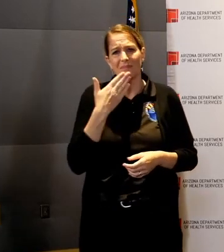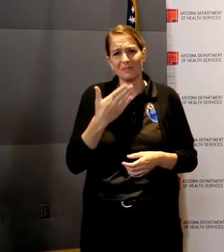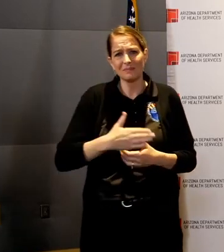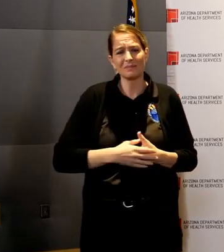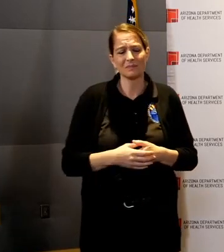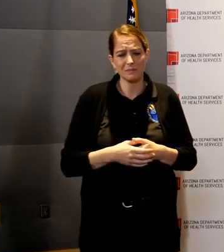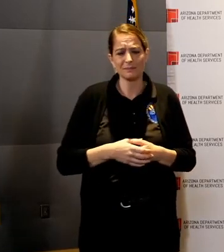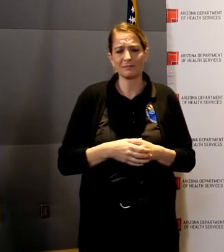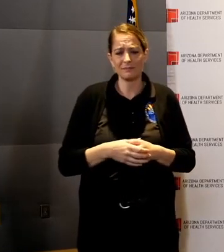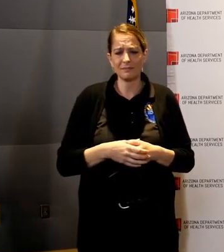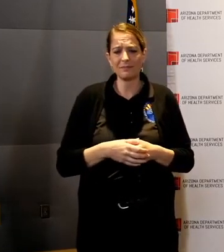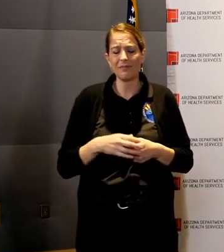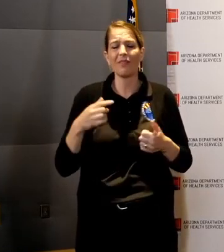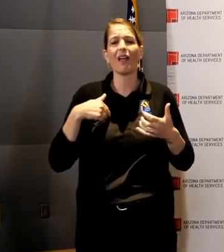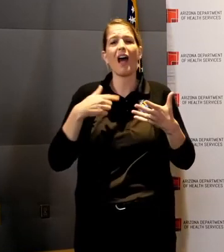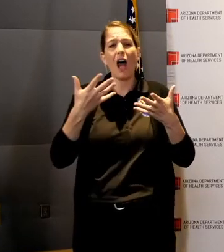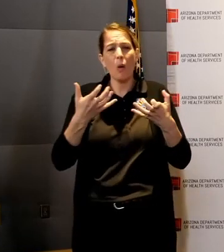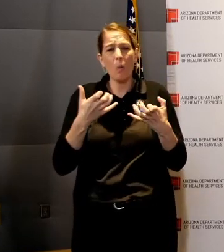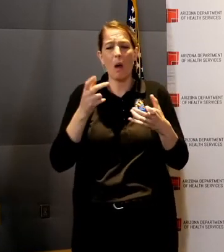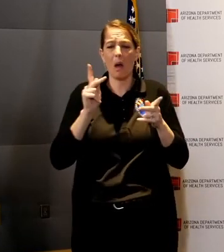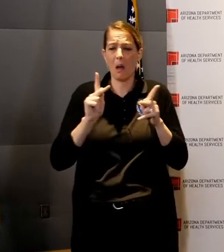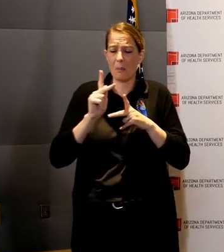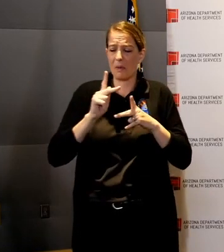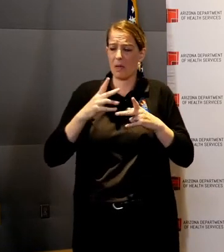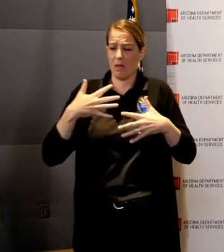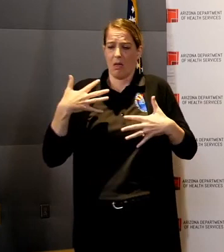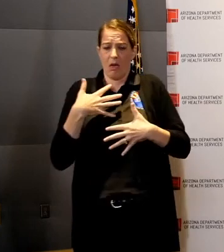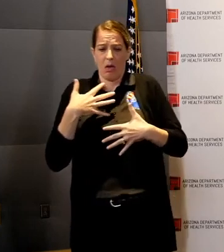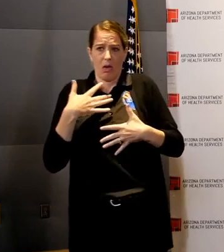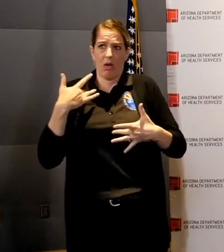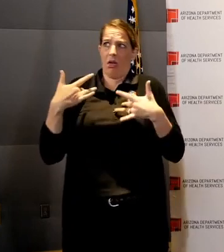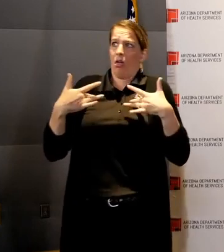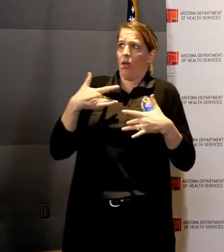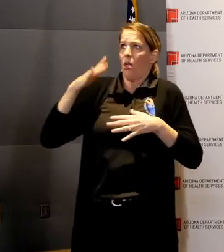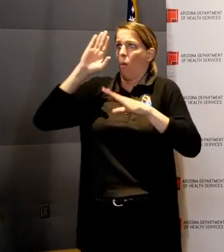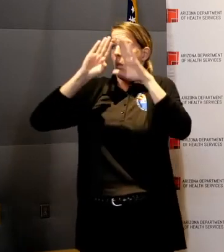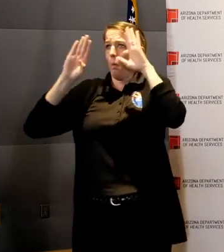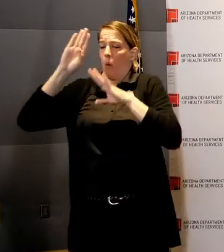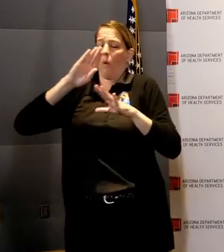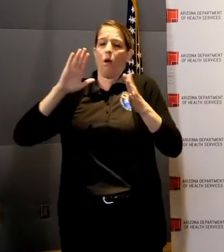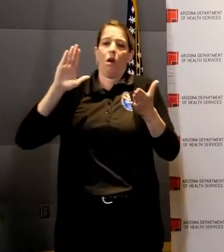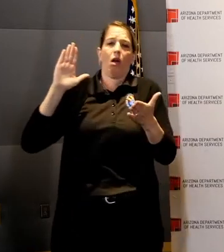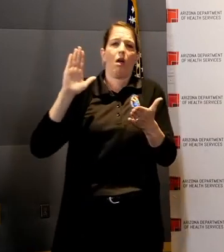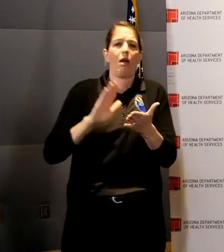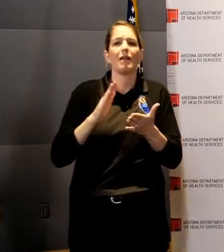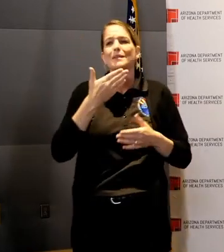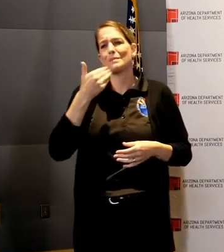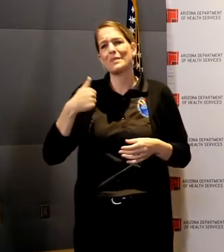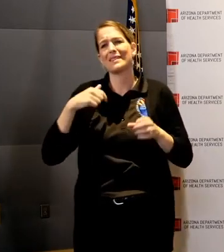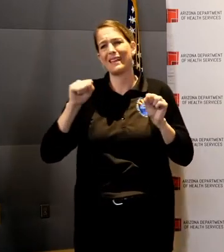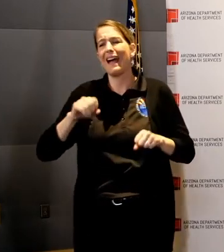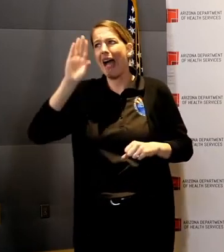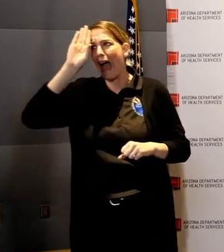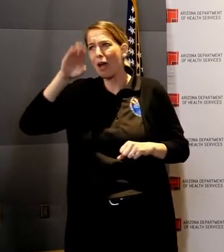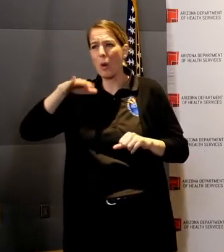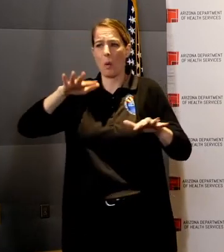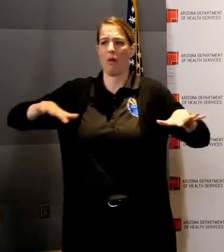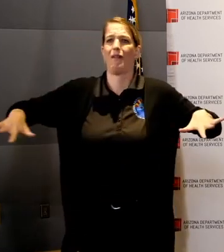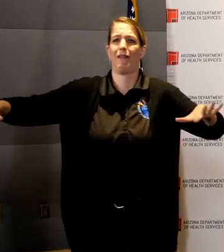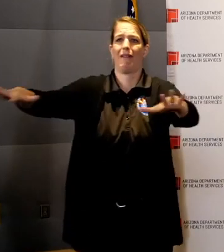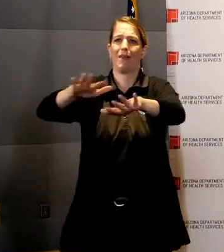alleviate people's fear and concerns. I know that the anxiety is out there and it's very real.